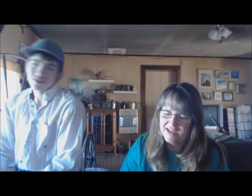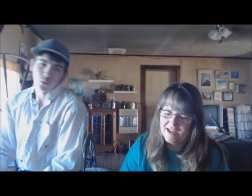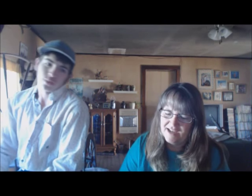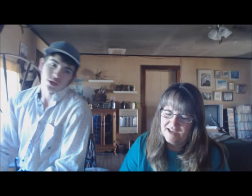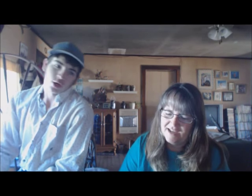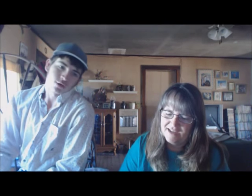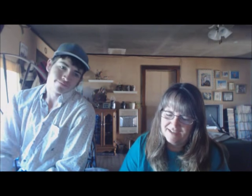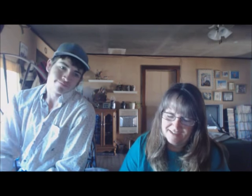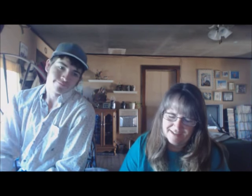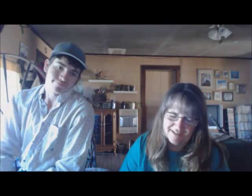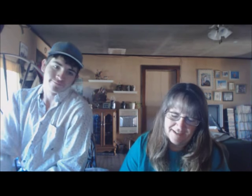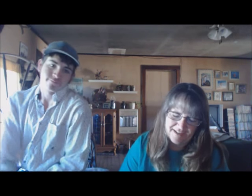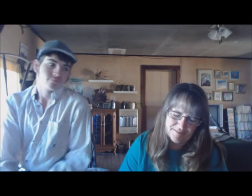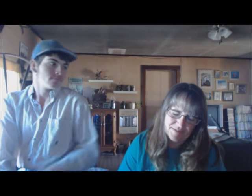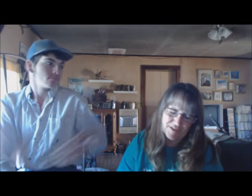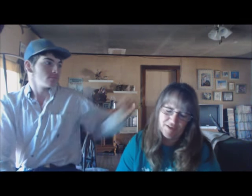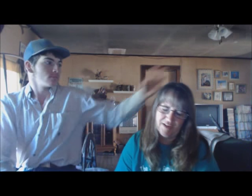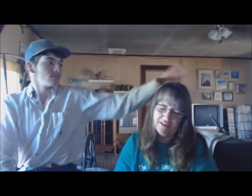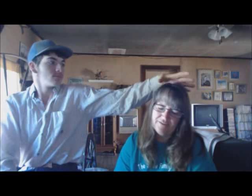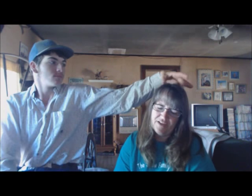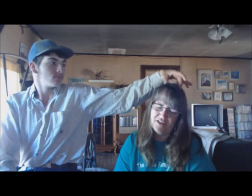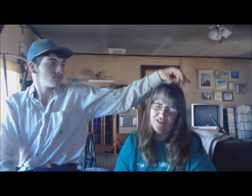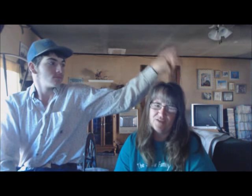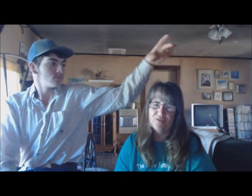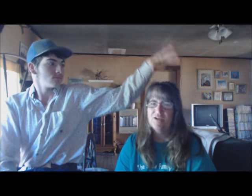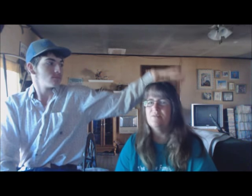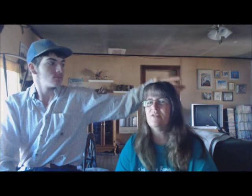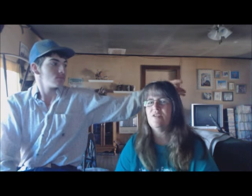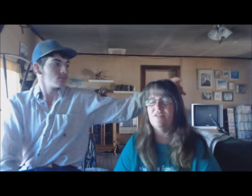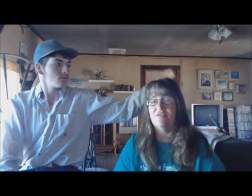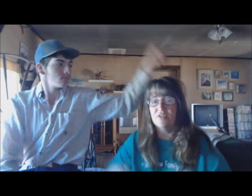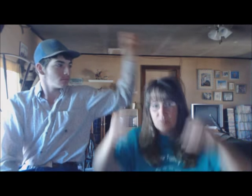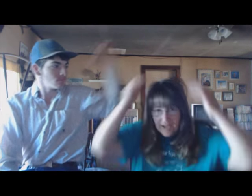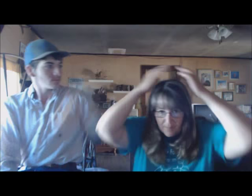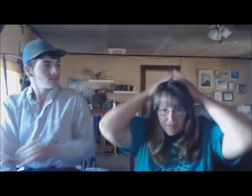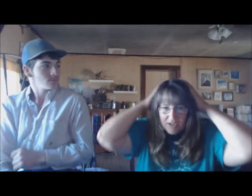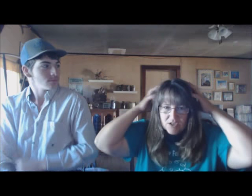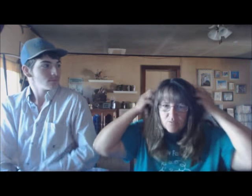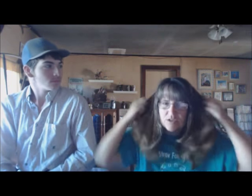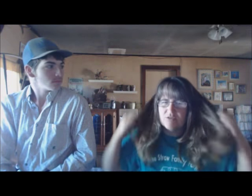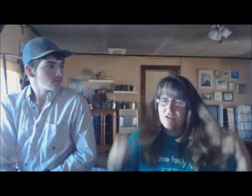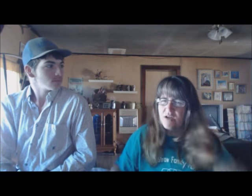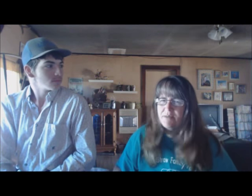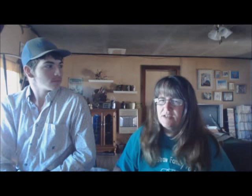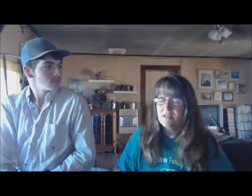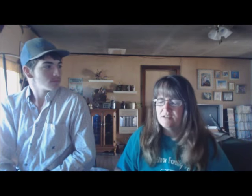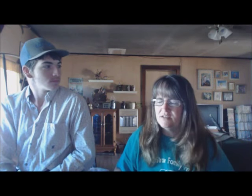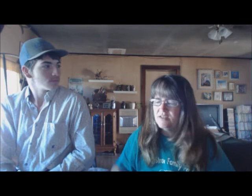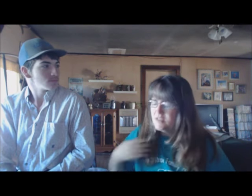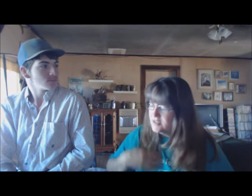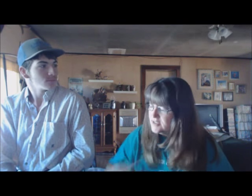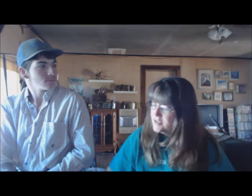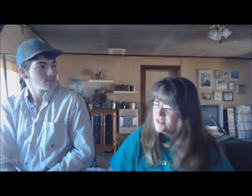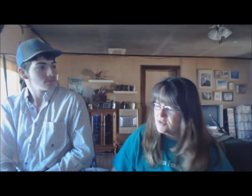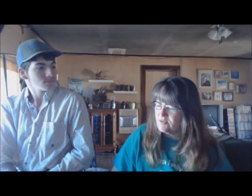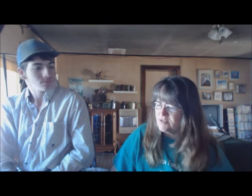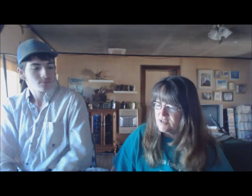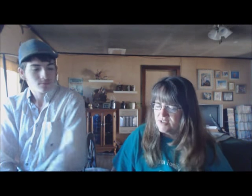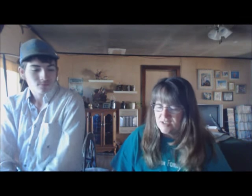Help me all. Yep. So, in the fields. What else is going on in the fields? We have peaches. Will you stop it? Get through this.